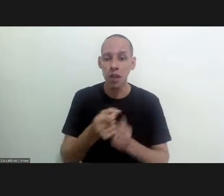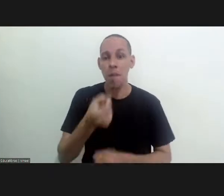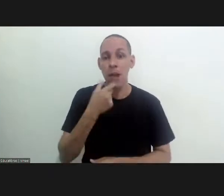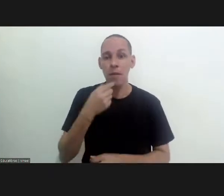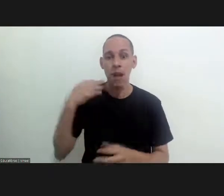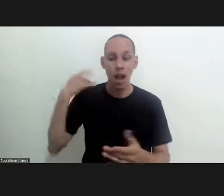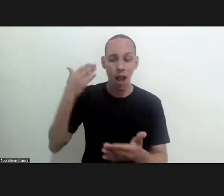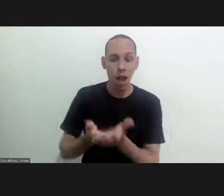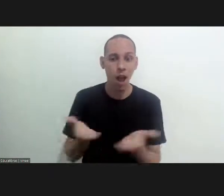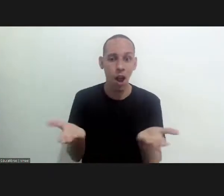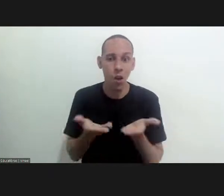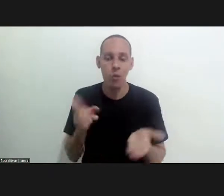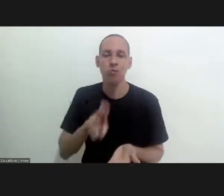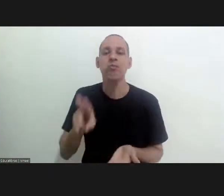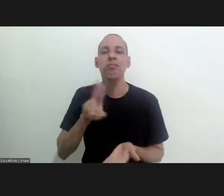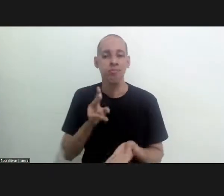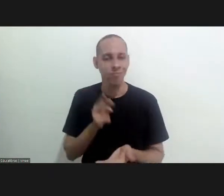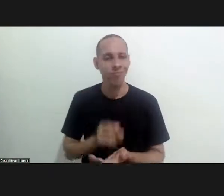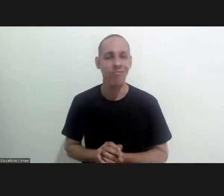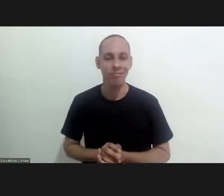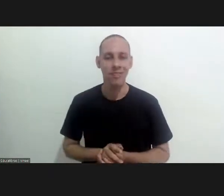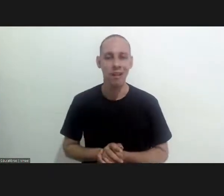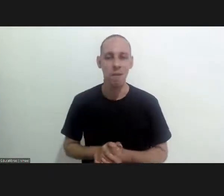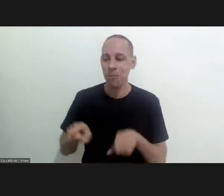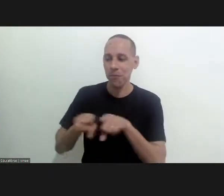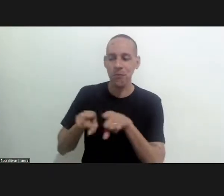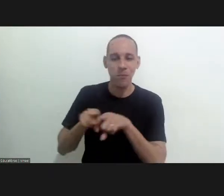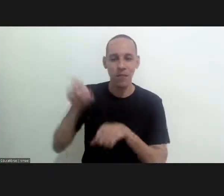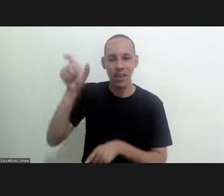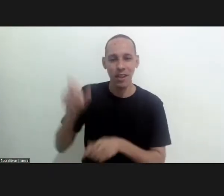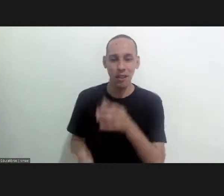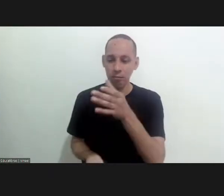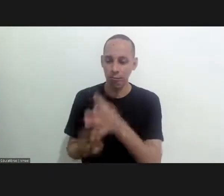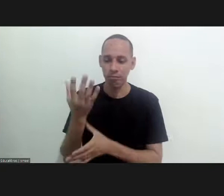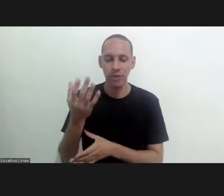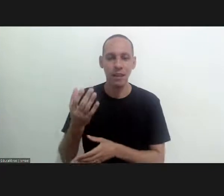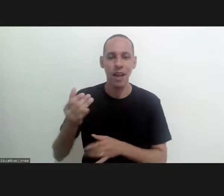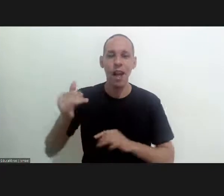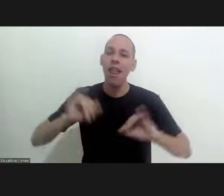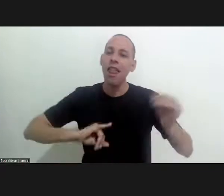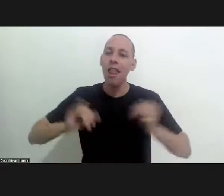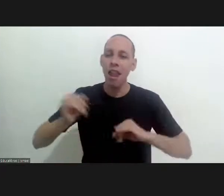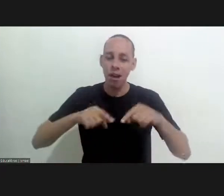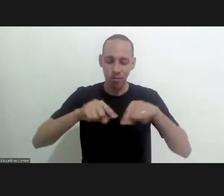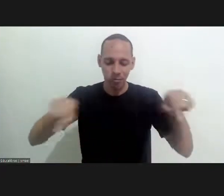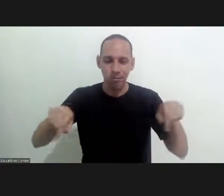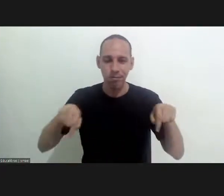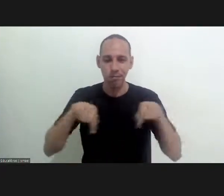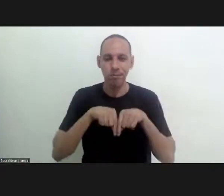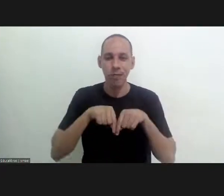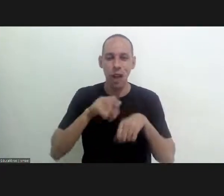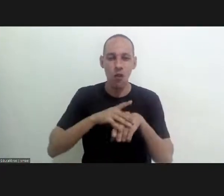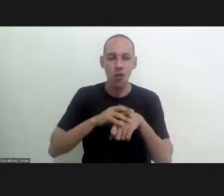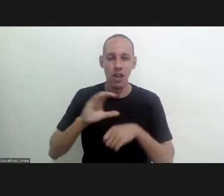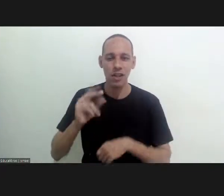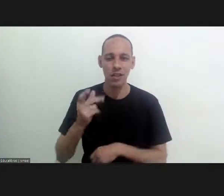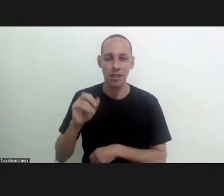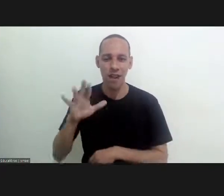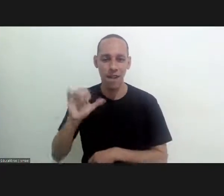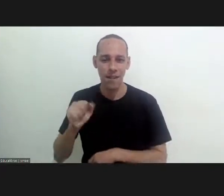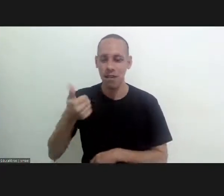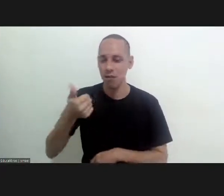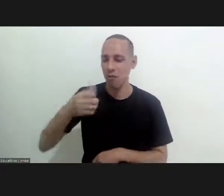medications used to date. He was also the founder of a report on Chagas disease in